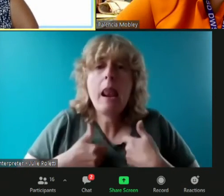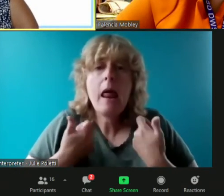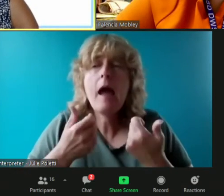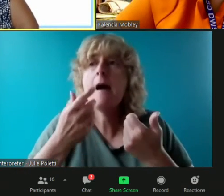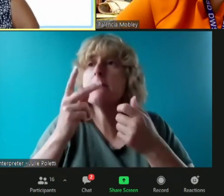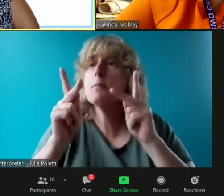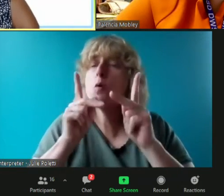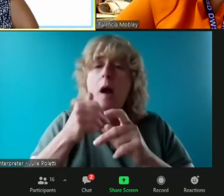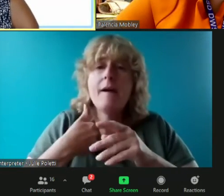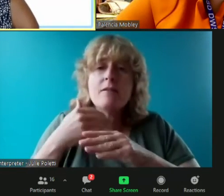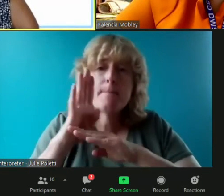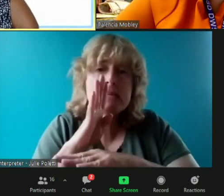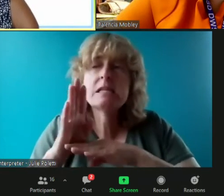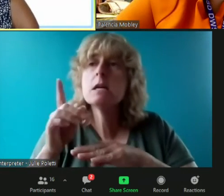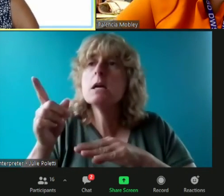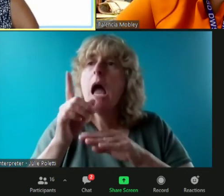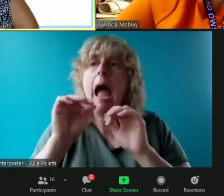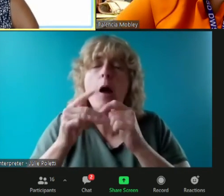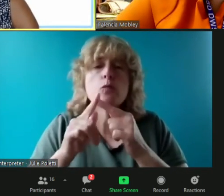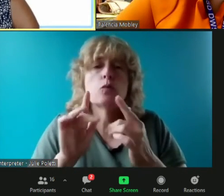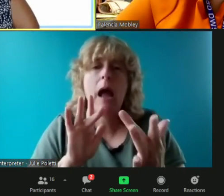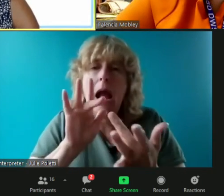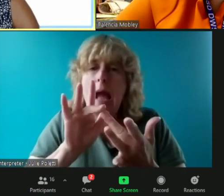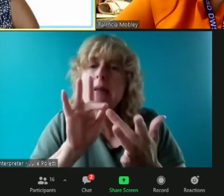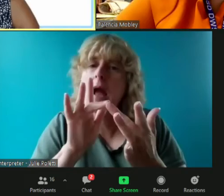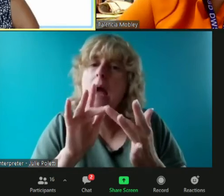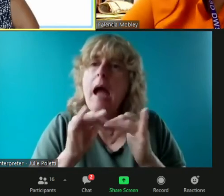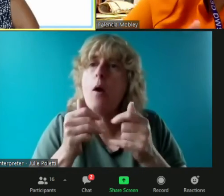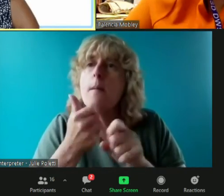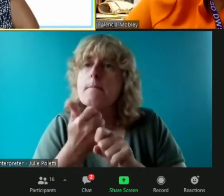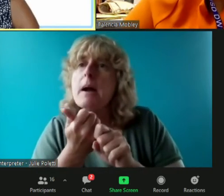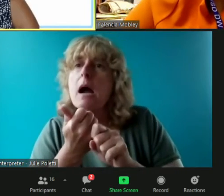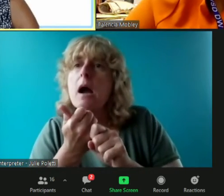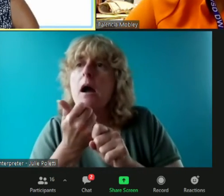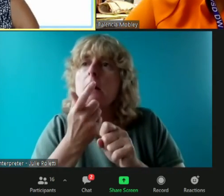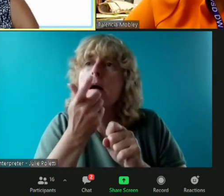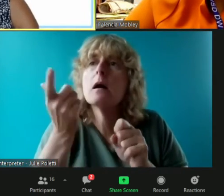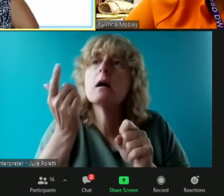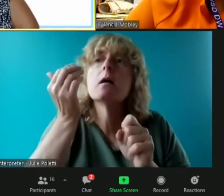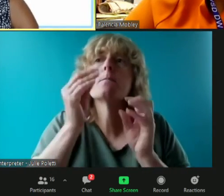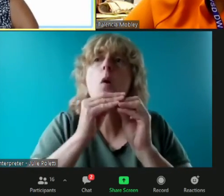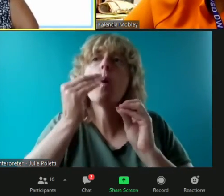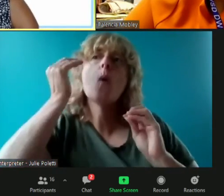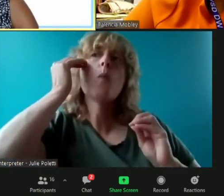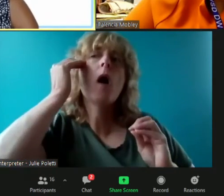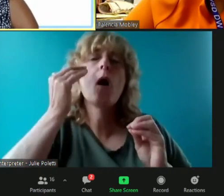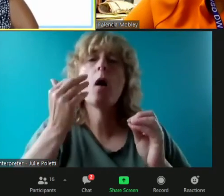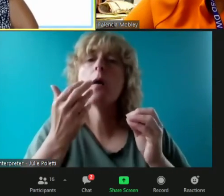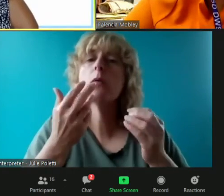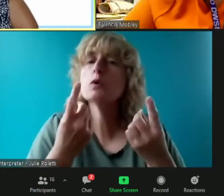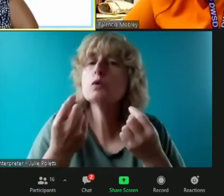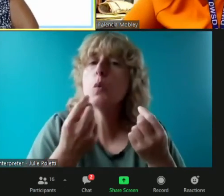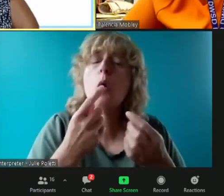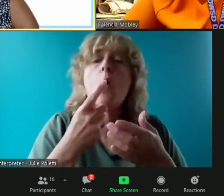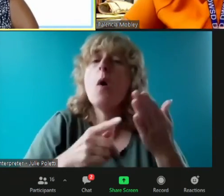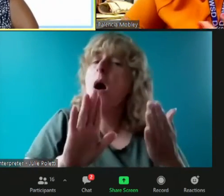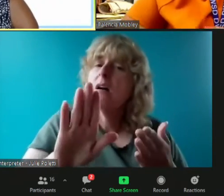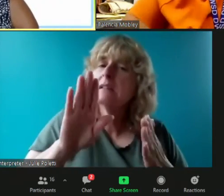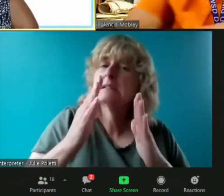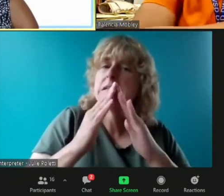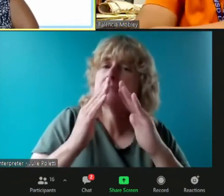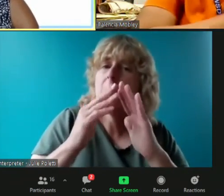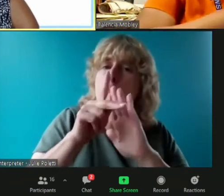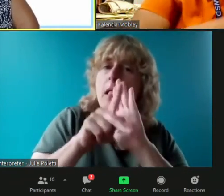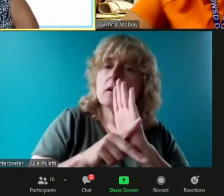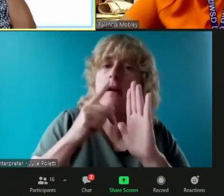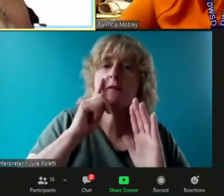connections and then just one last quick question what is the uh the city's policy in terms of water shutoffs given that we're still